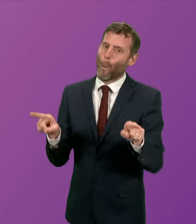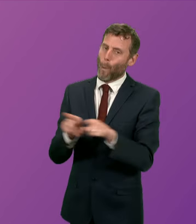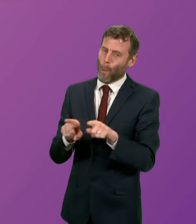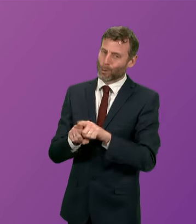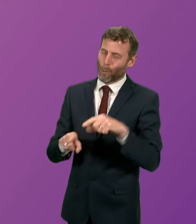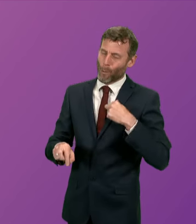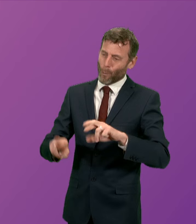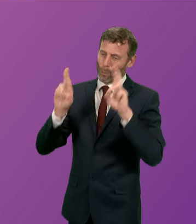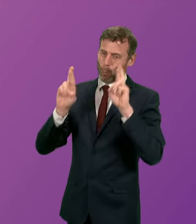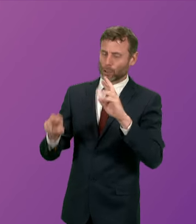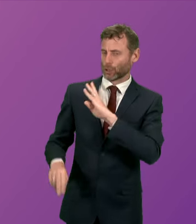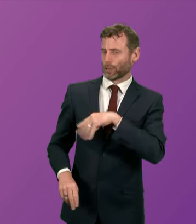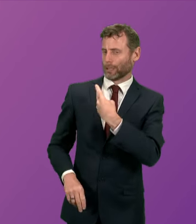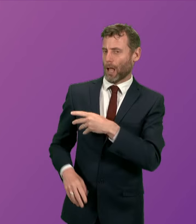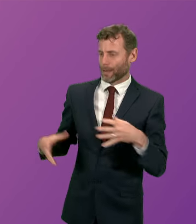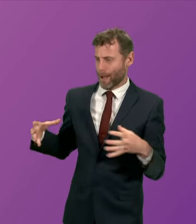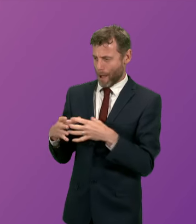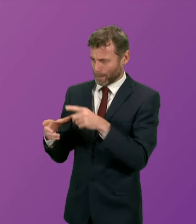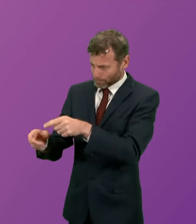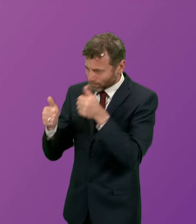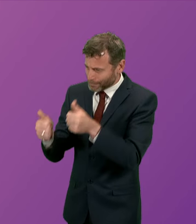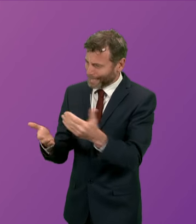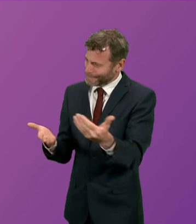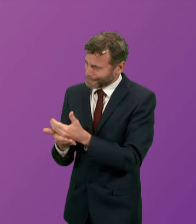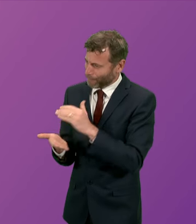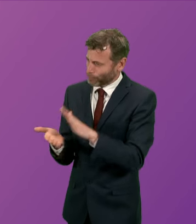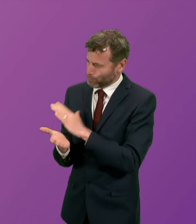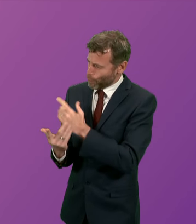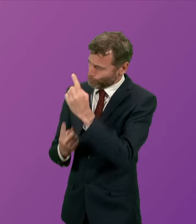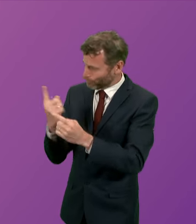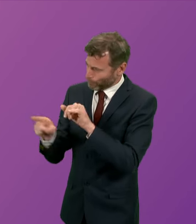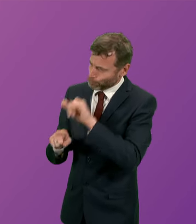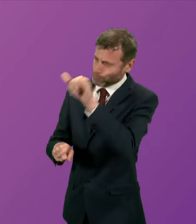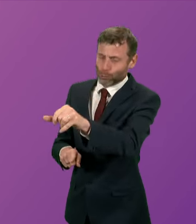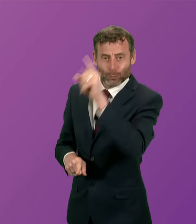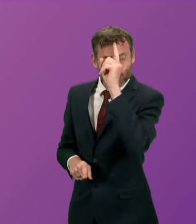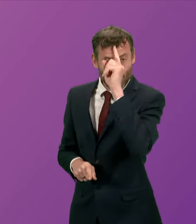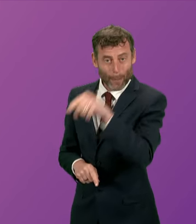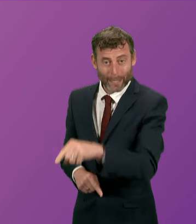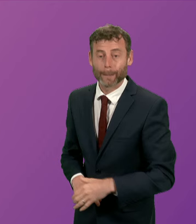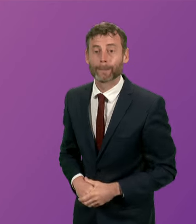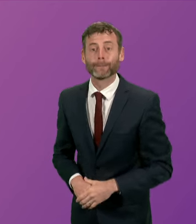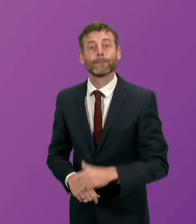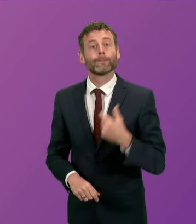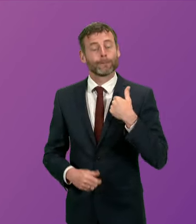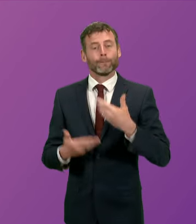safe and enjoyable visit to Germany. Before I was elected, I worked in our NHS as a dentist, just one